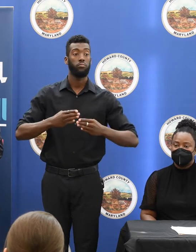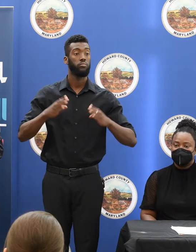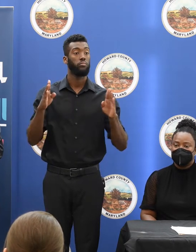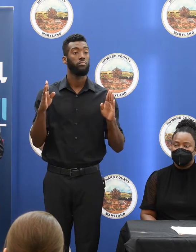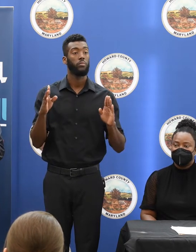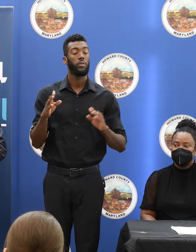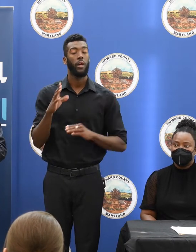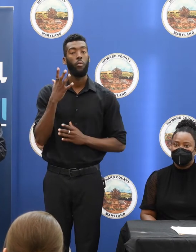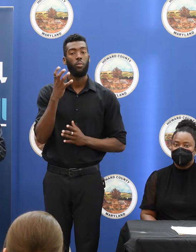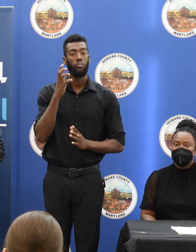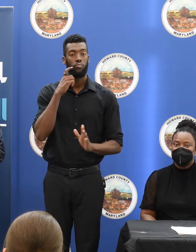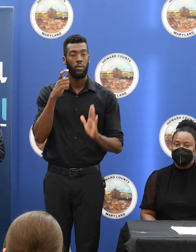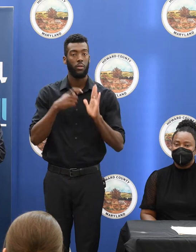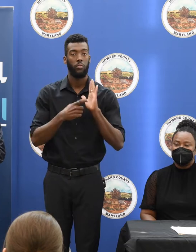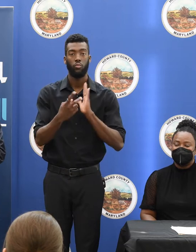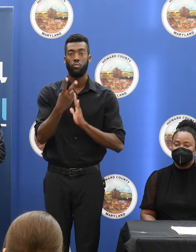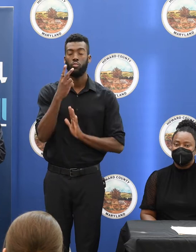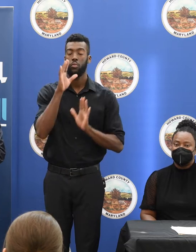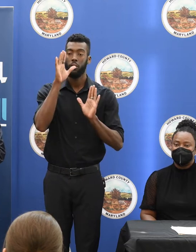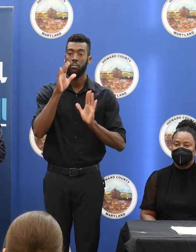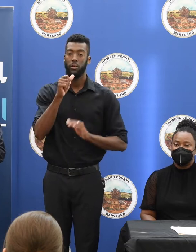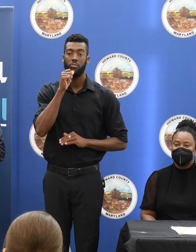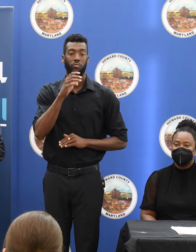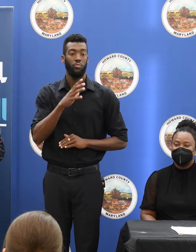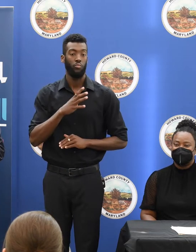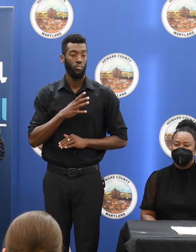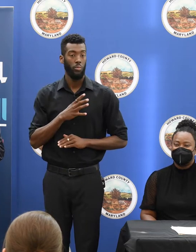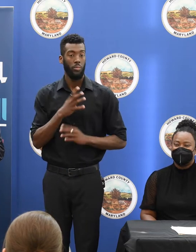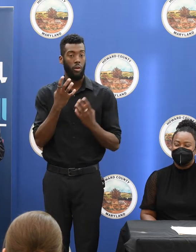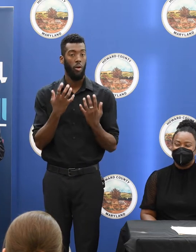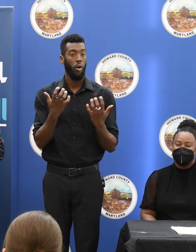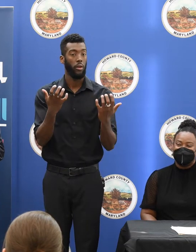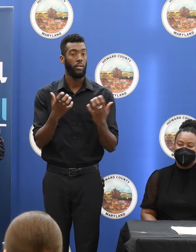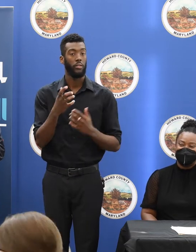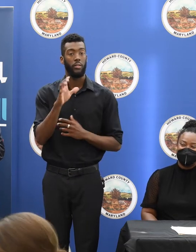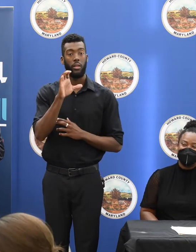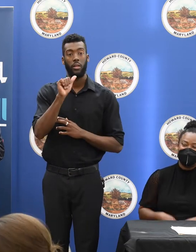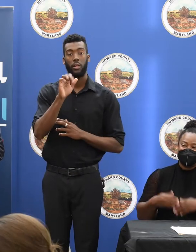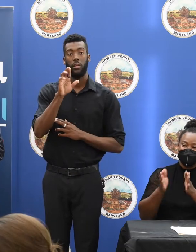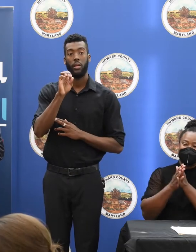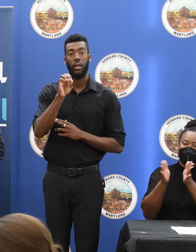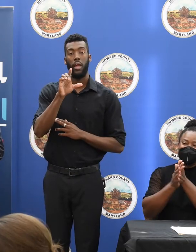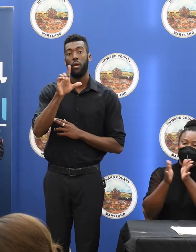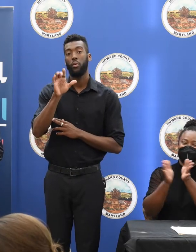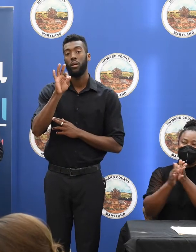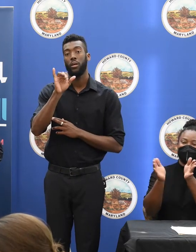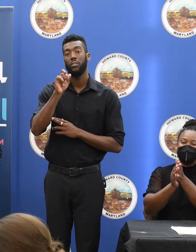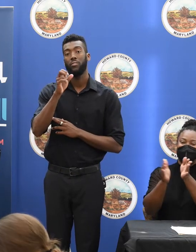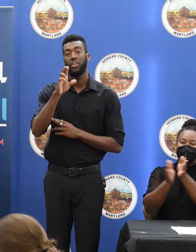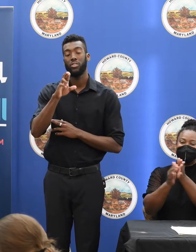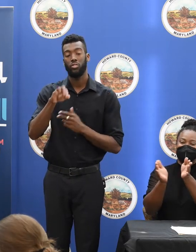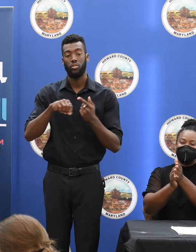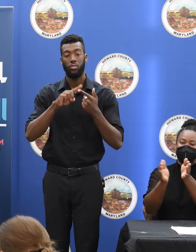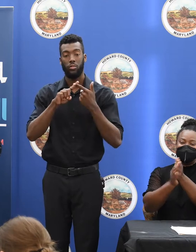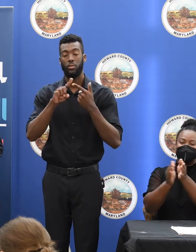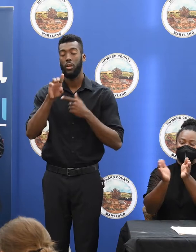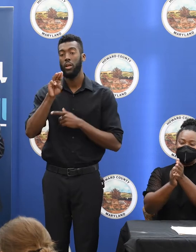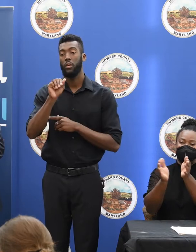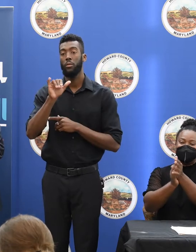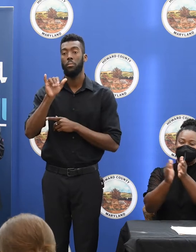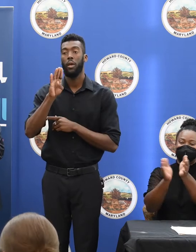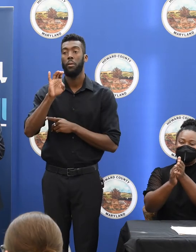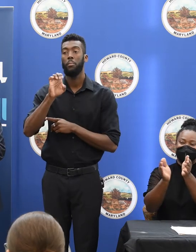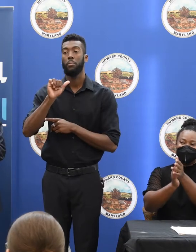recognize two tremendous women in the audience, Carol Fisher and May Beal, who are two